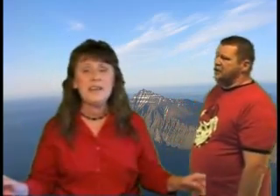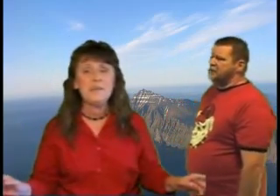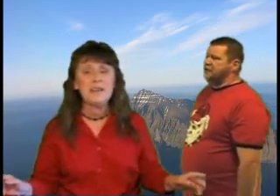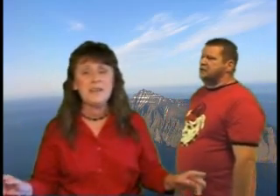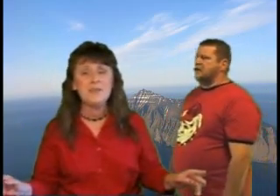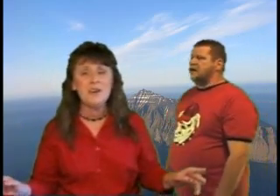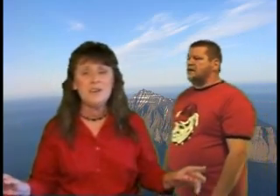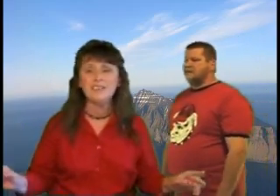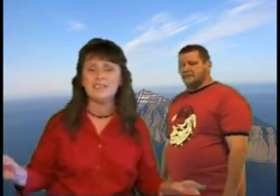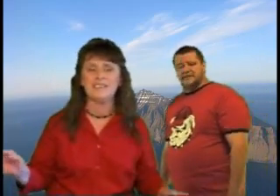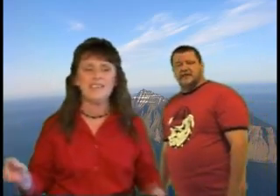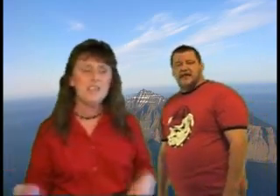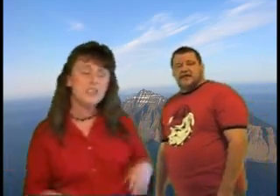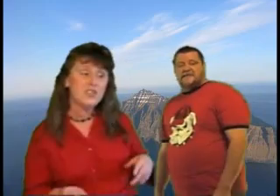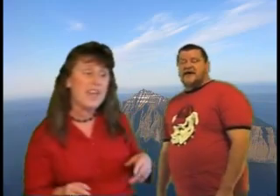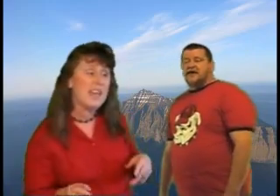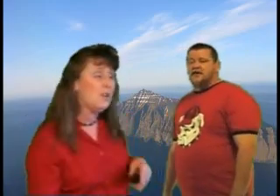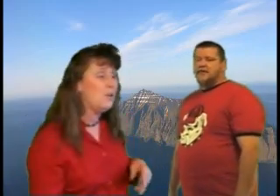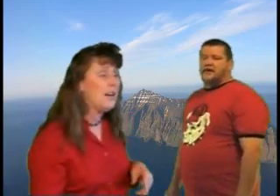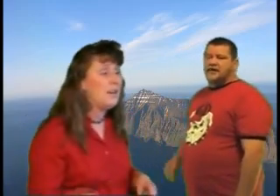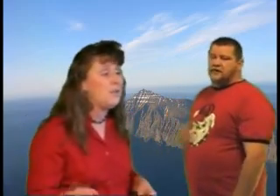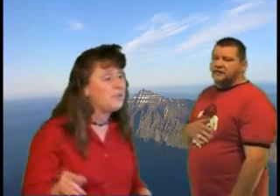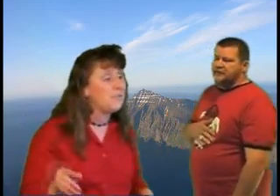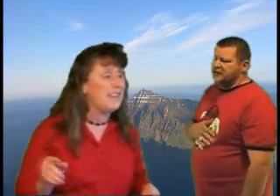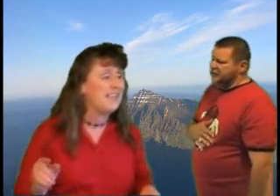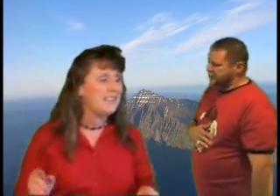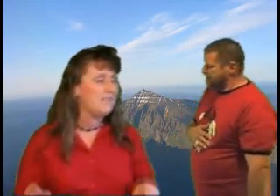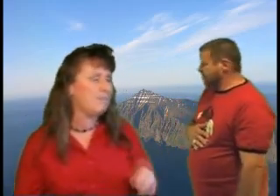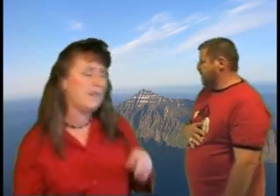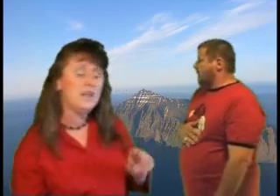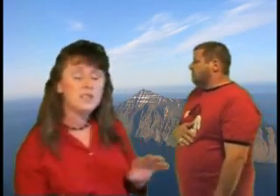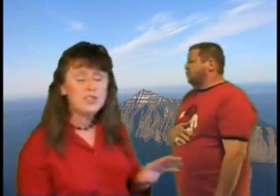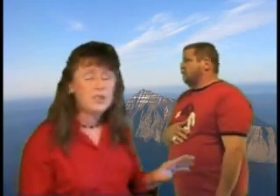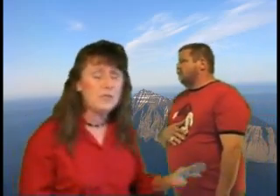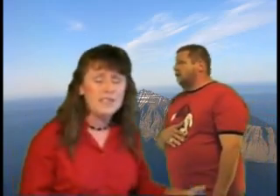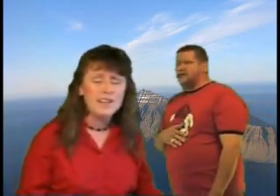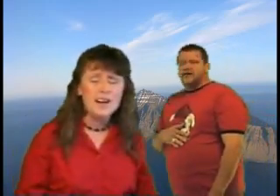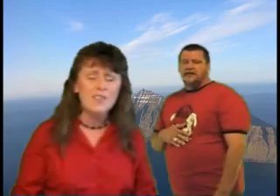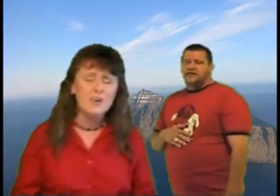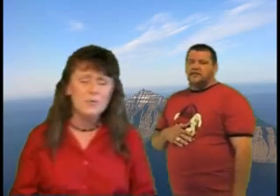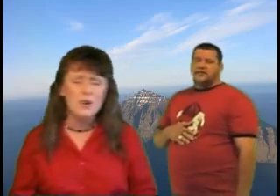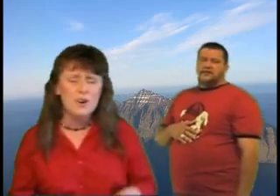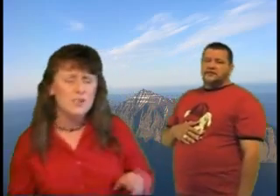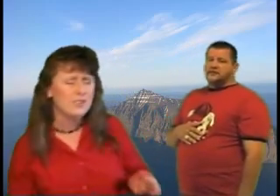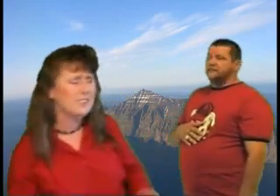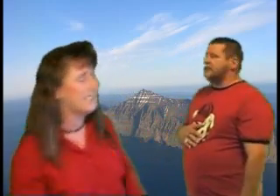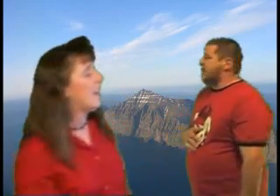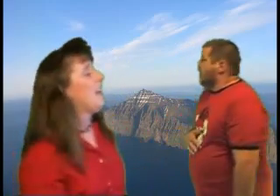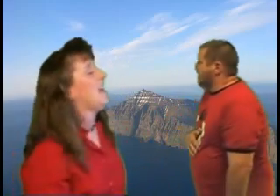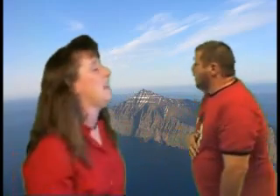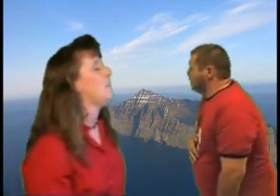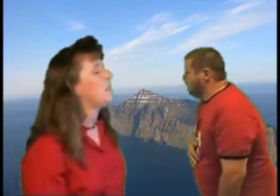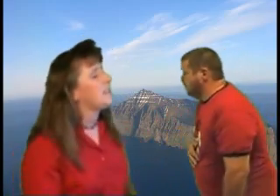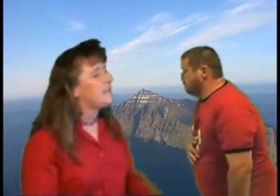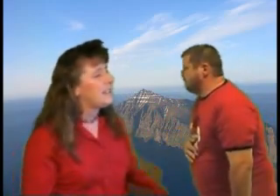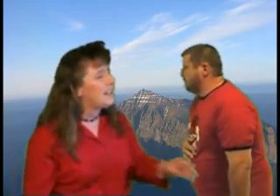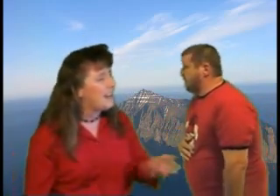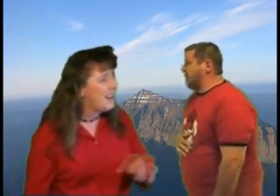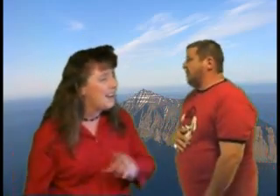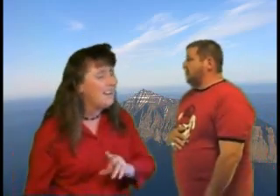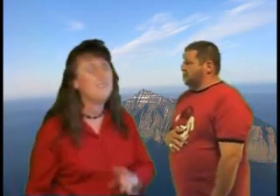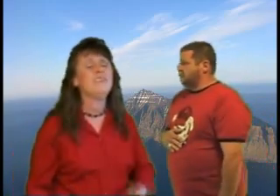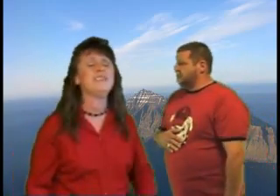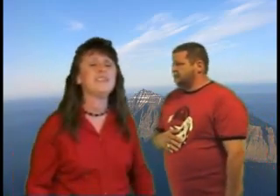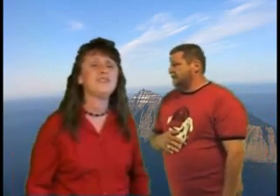how can we be wrong Sail away with me, to another world And we